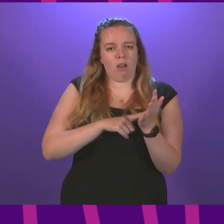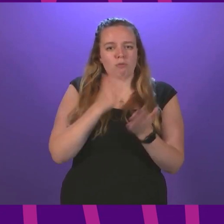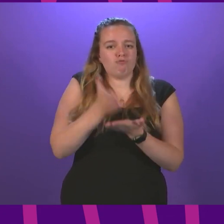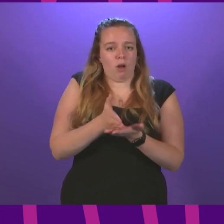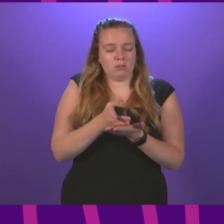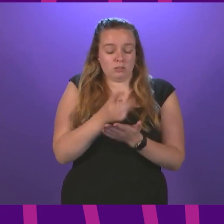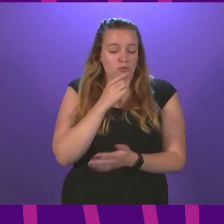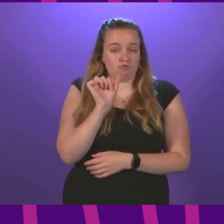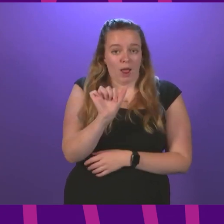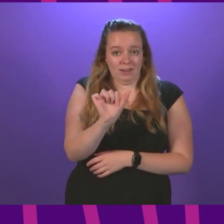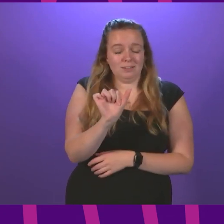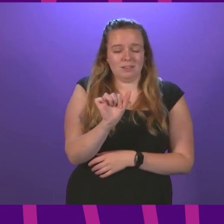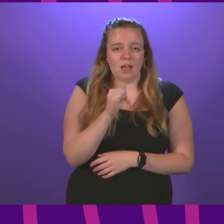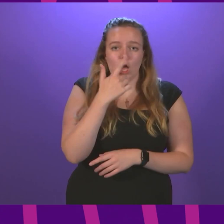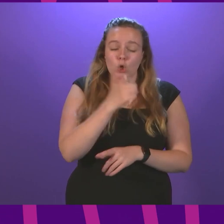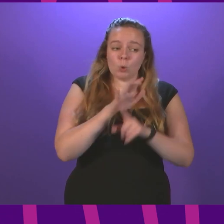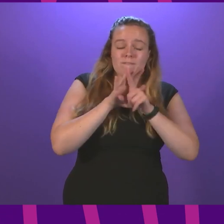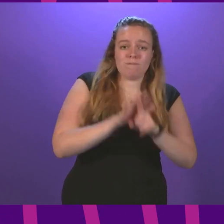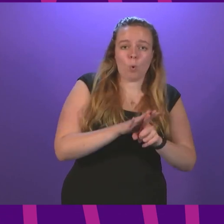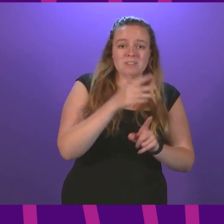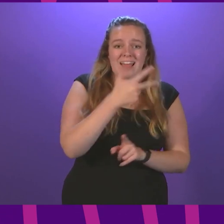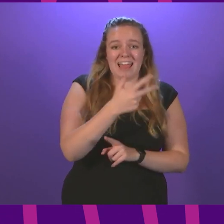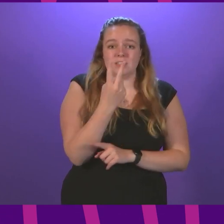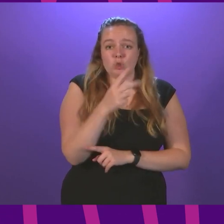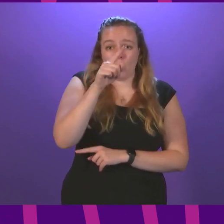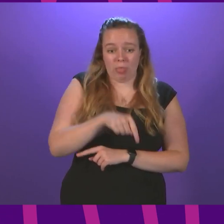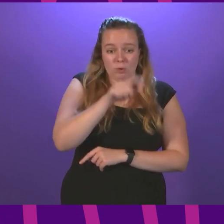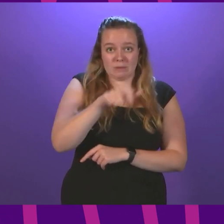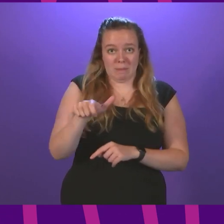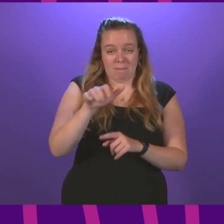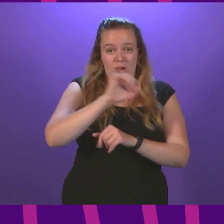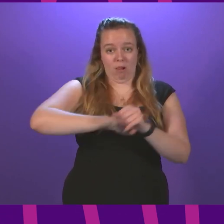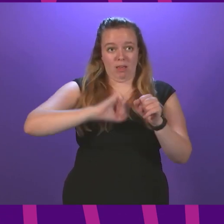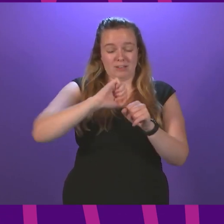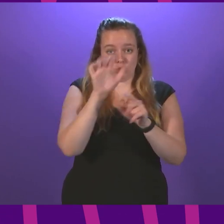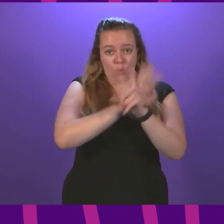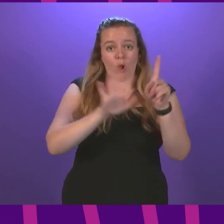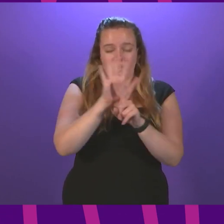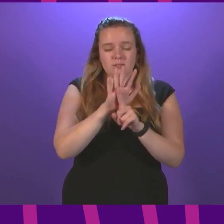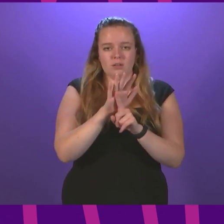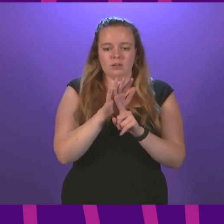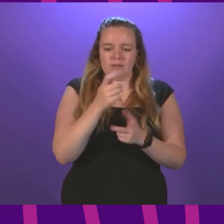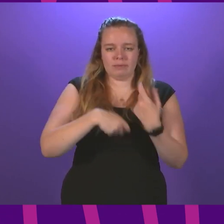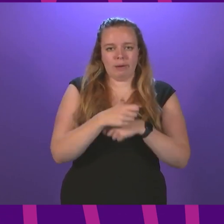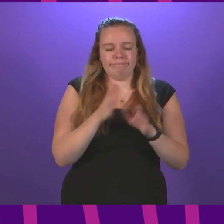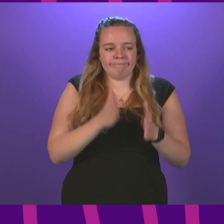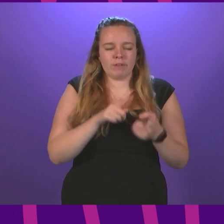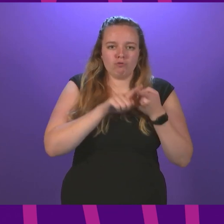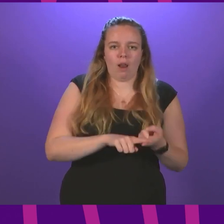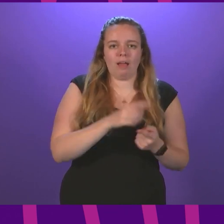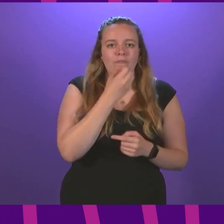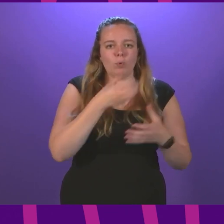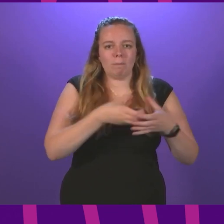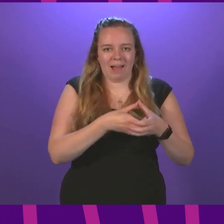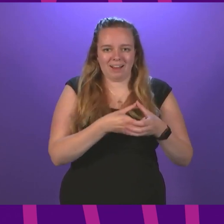It could force 82,000 people in Scotland alone to use food banks, for one in